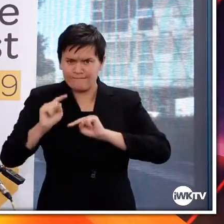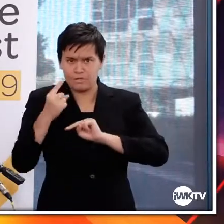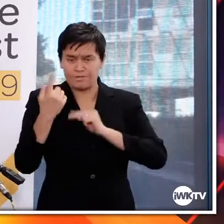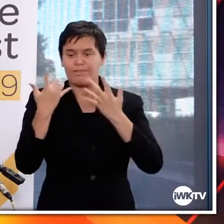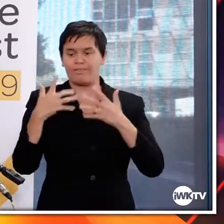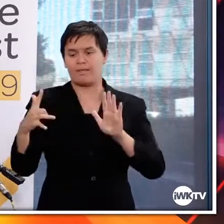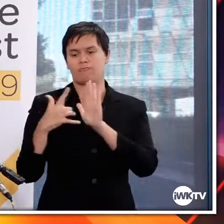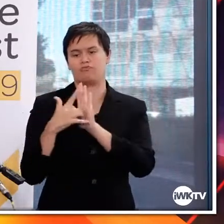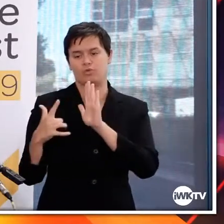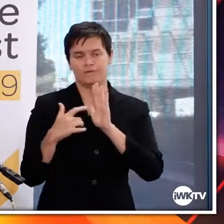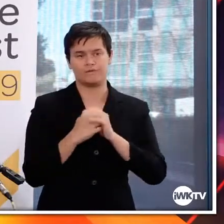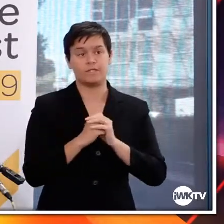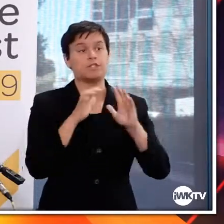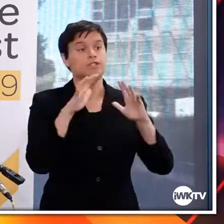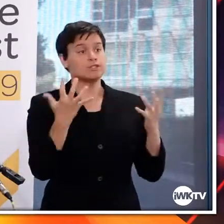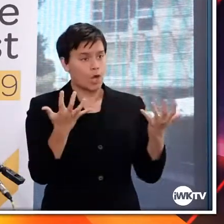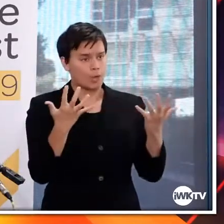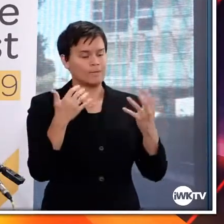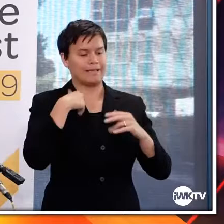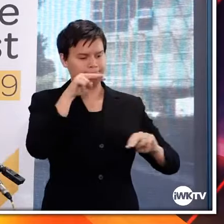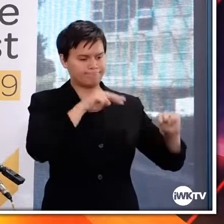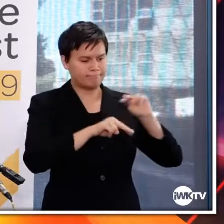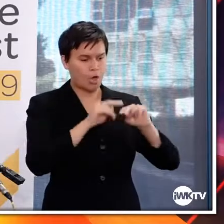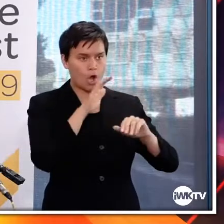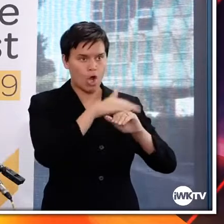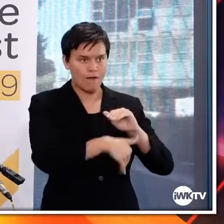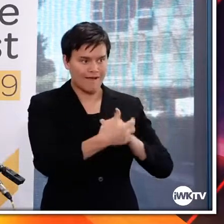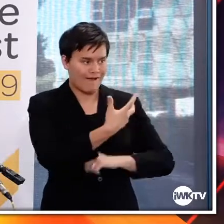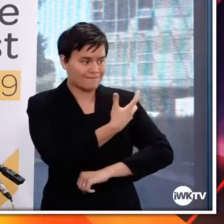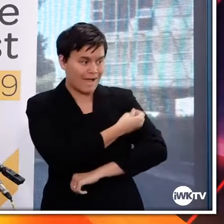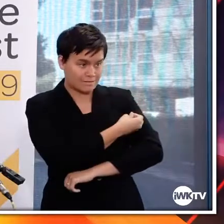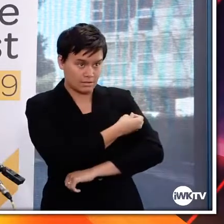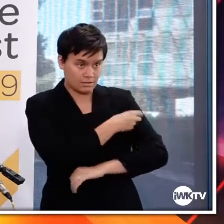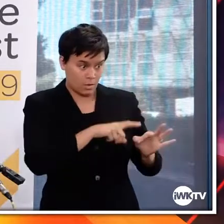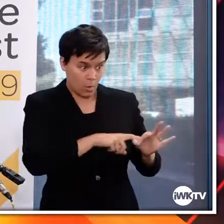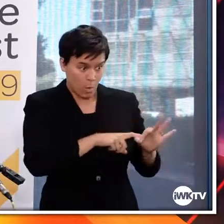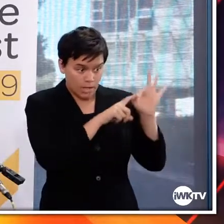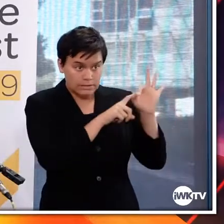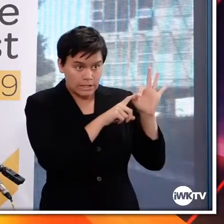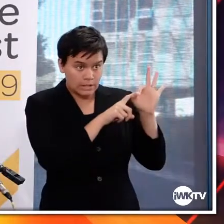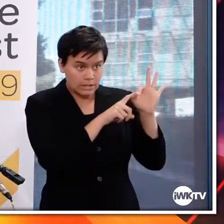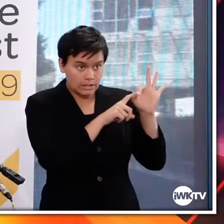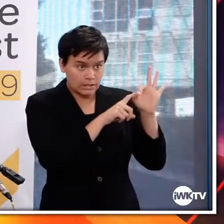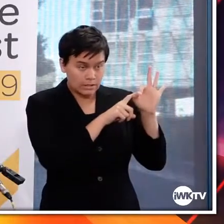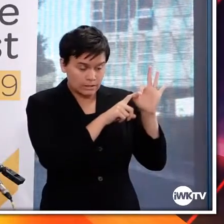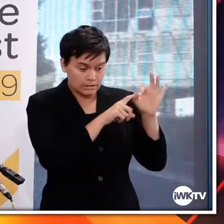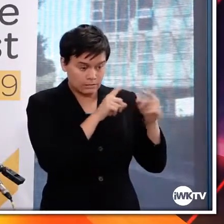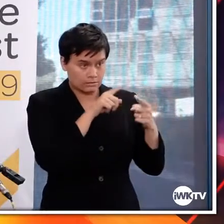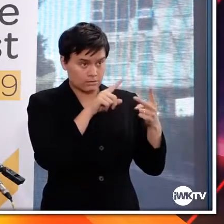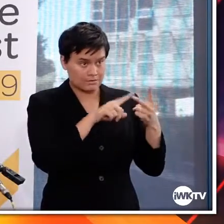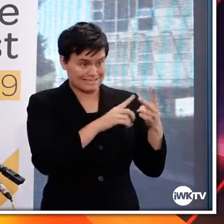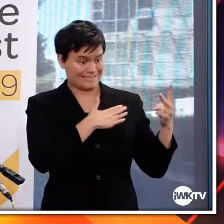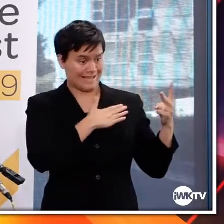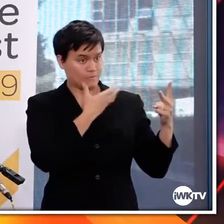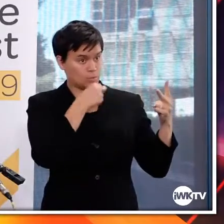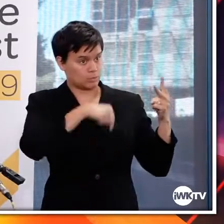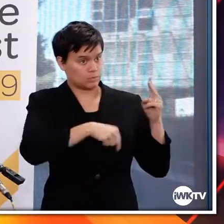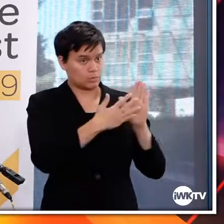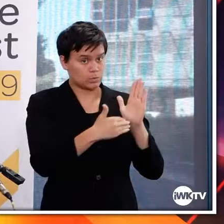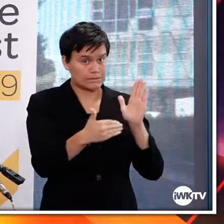in a New Zealand setting, and that the vaccine was manufactured to a high quality. We have determined that this is the case.